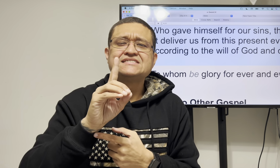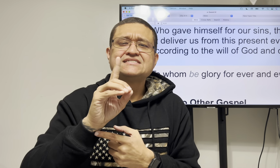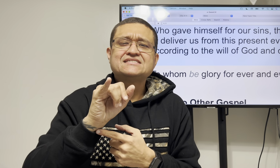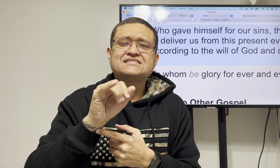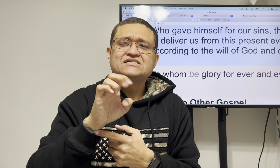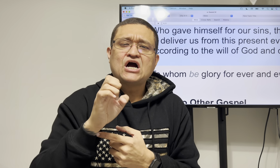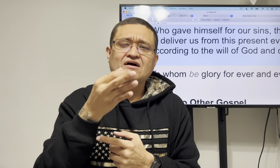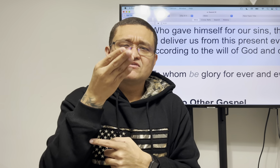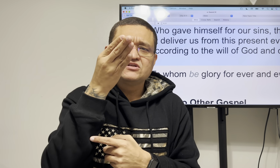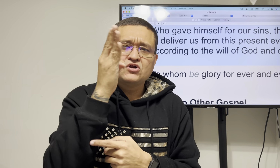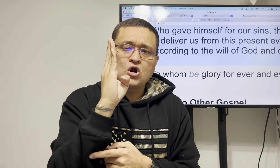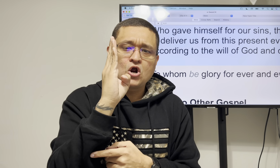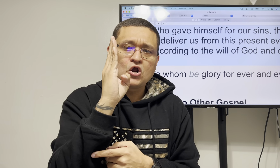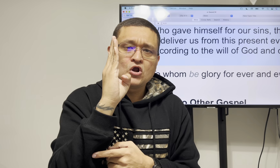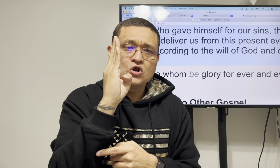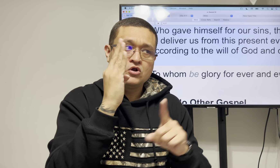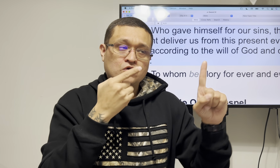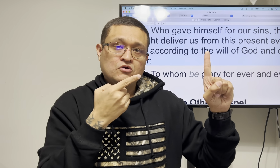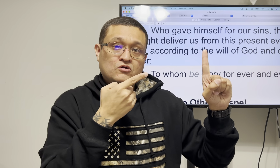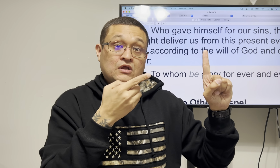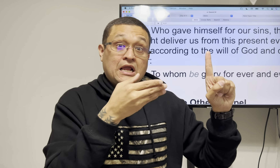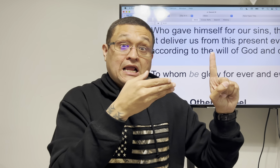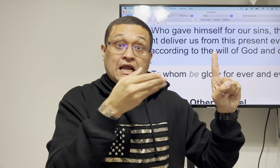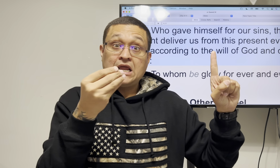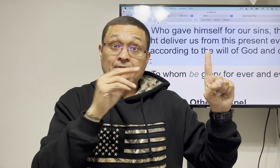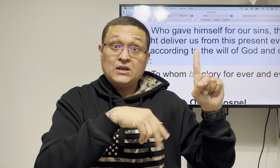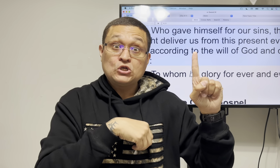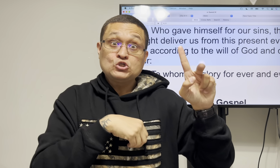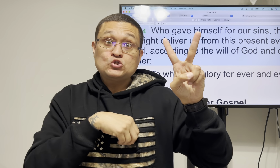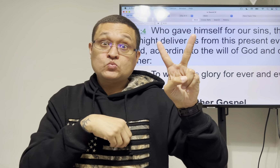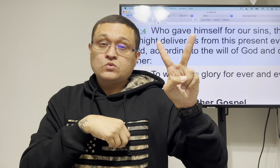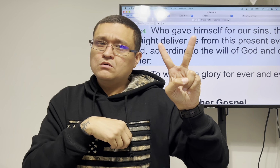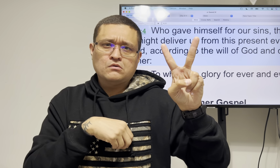that's his desire meaning the will of me the desire of god